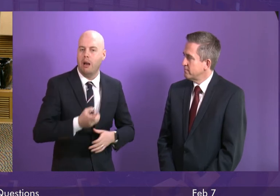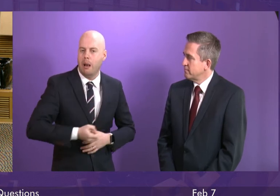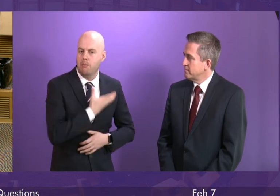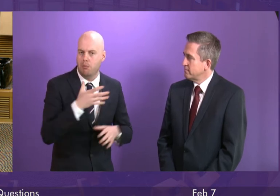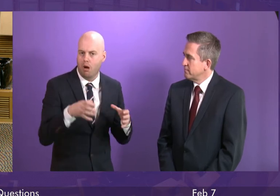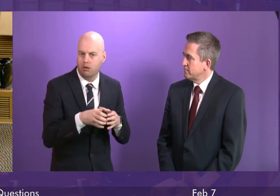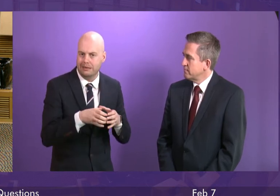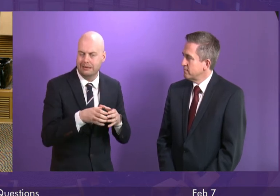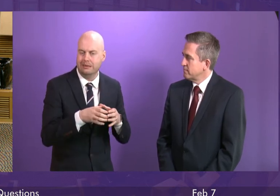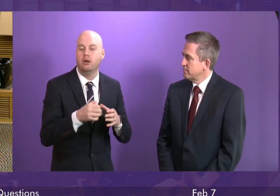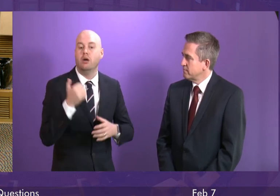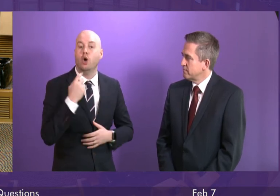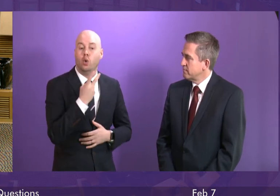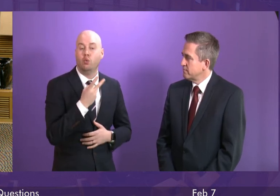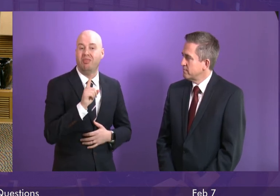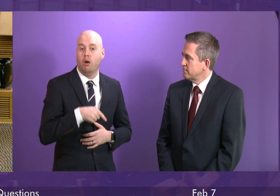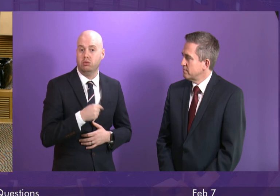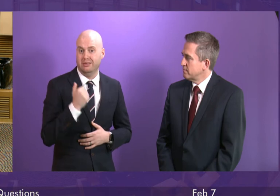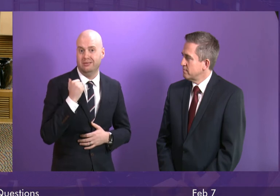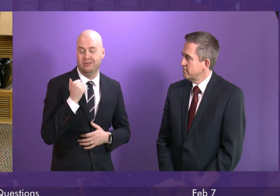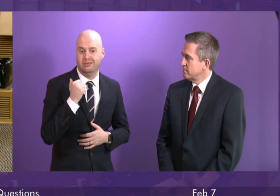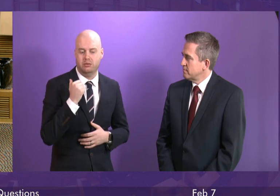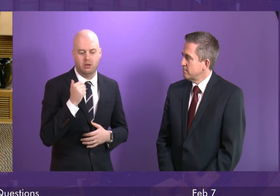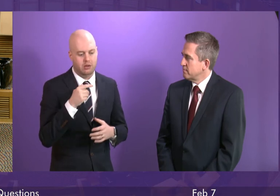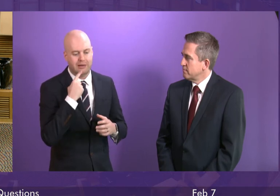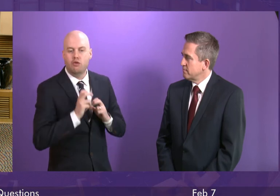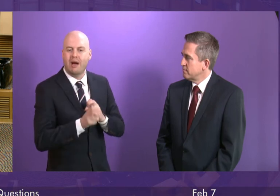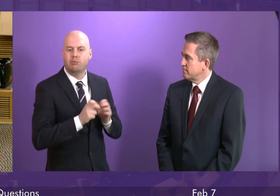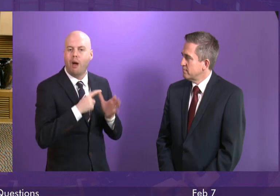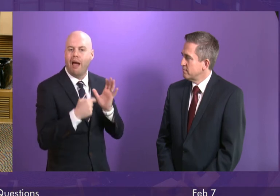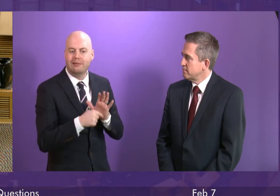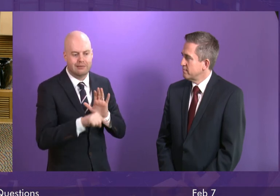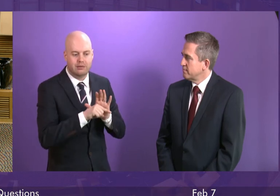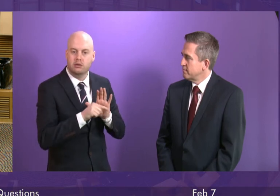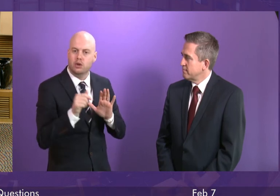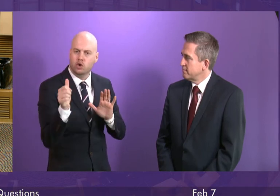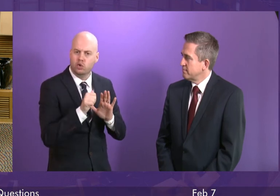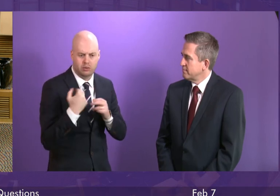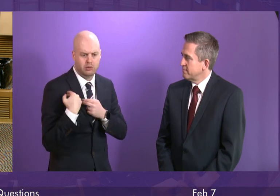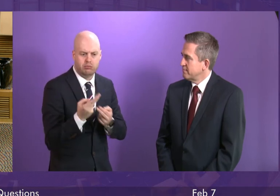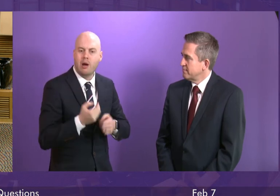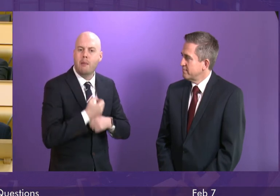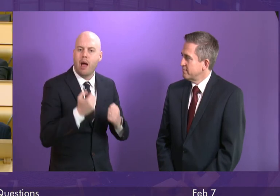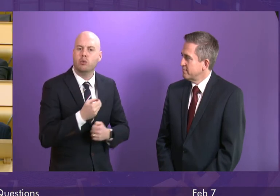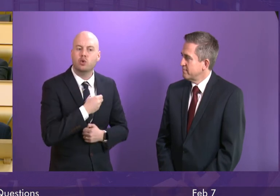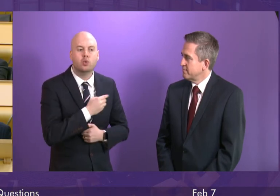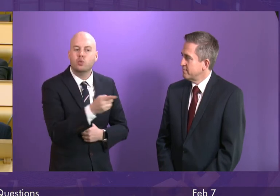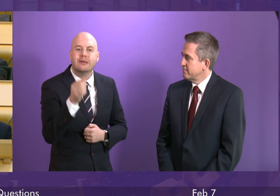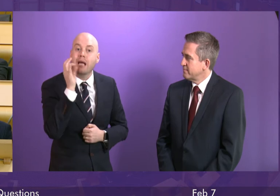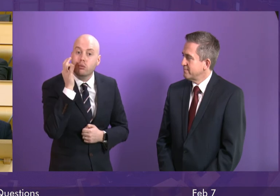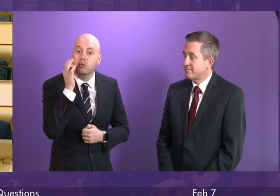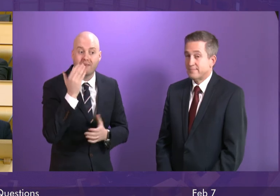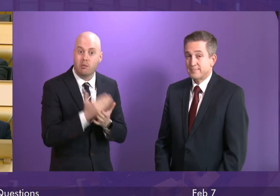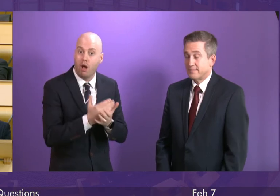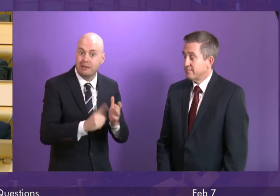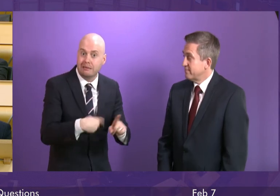Act in 2000, which gave enabling powers to English councils to introduce workplace parking levies, those measures